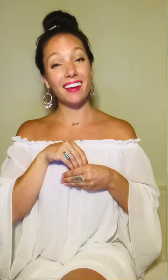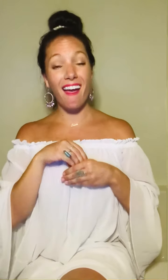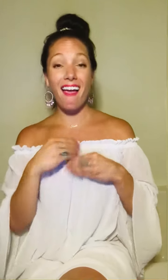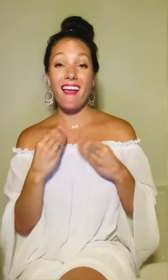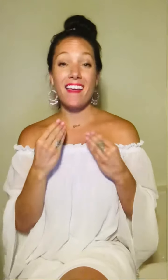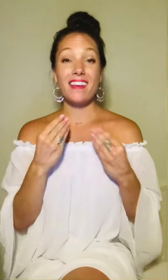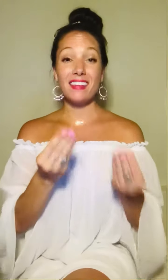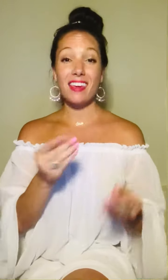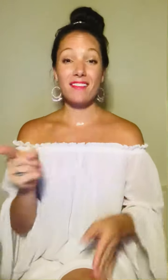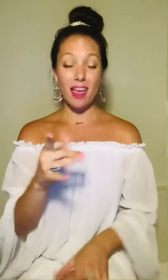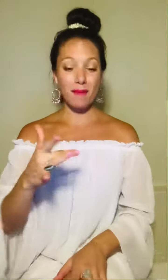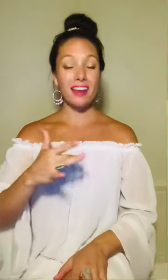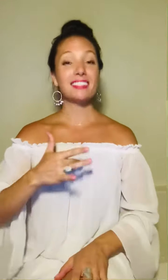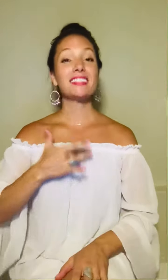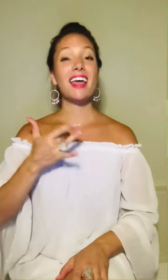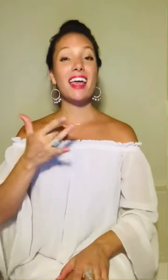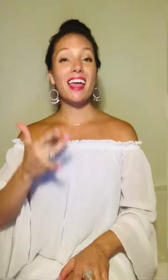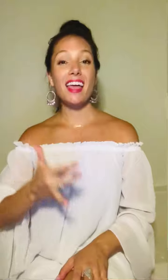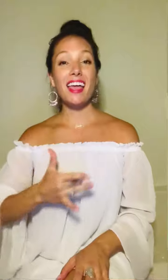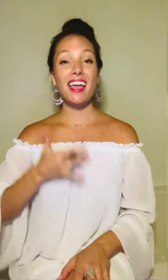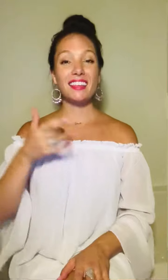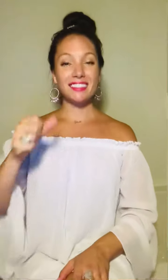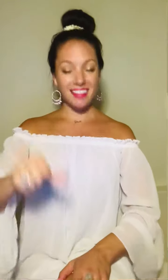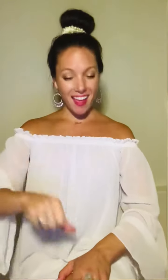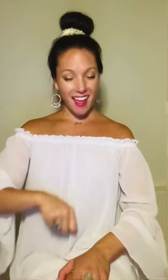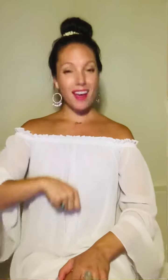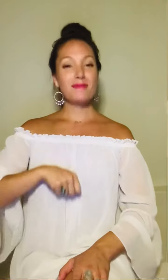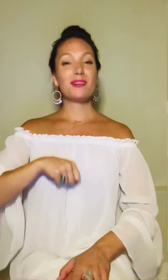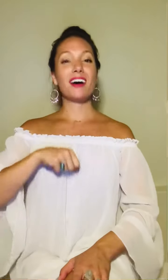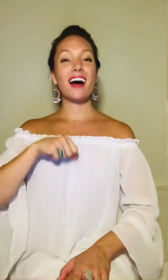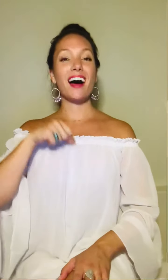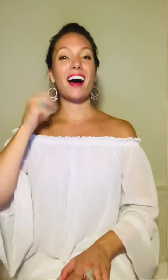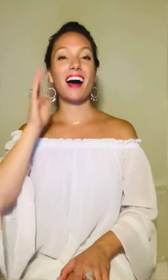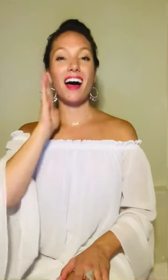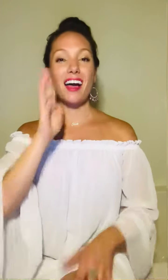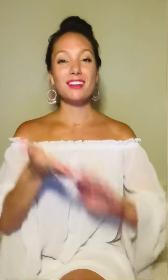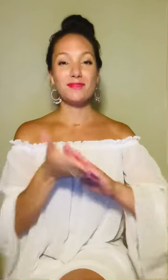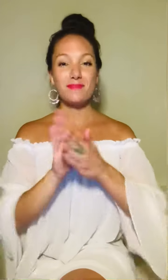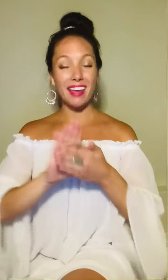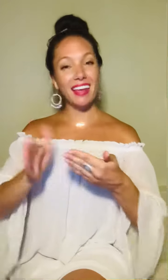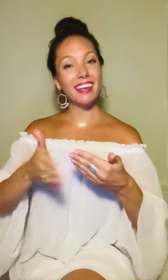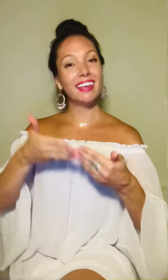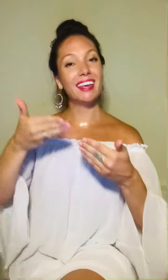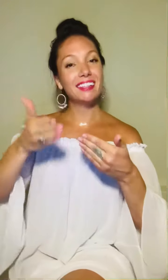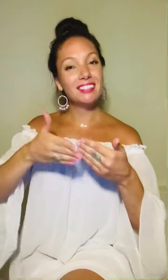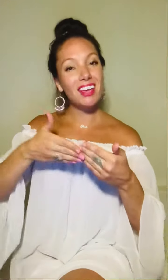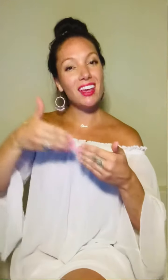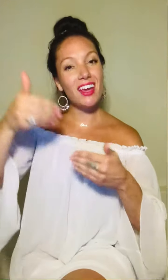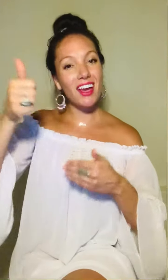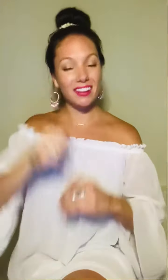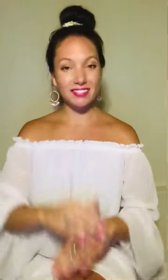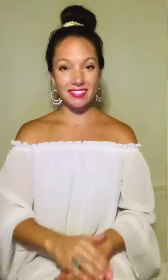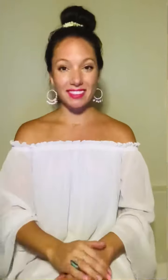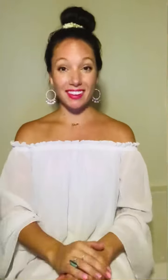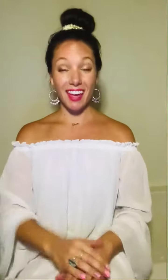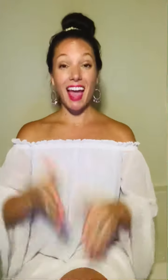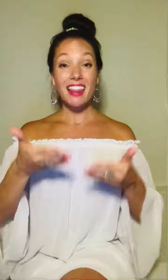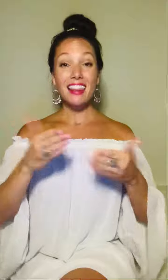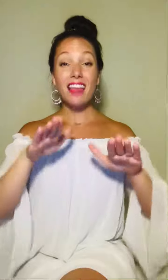Give them a sense of pride to make it easier Let